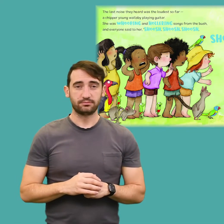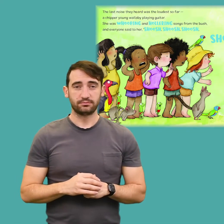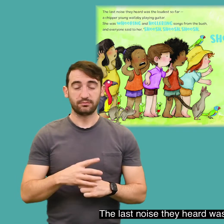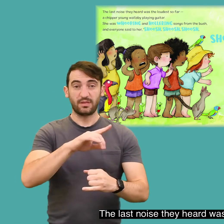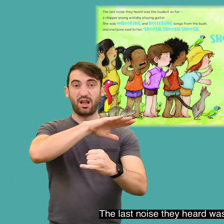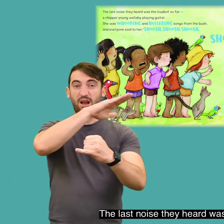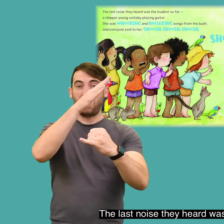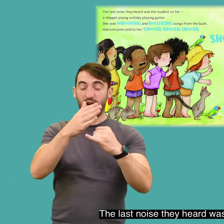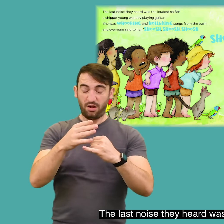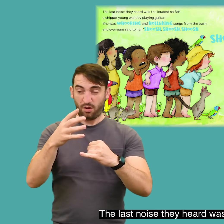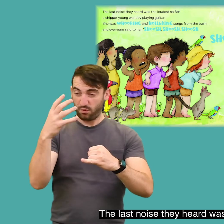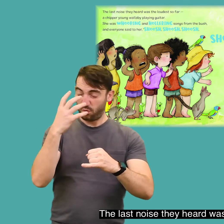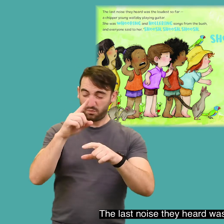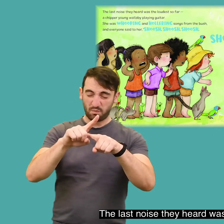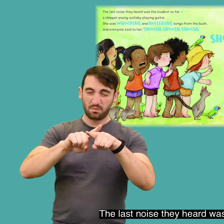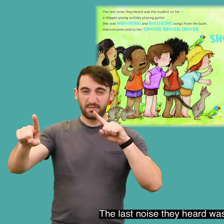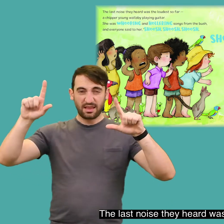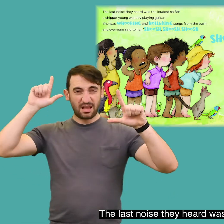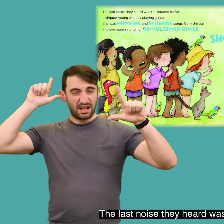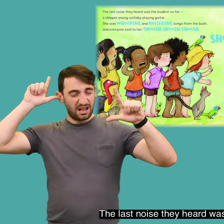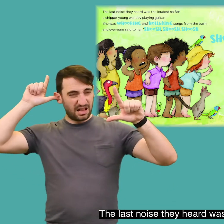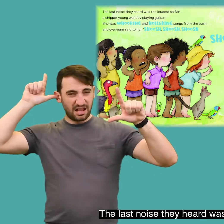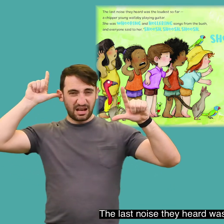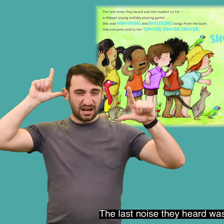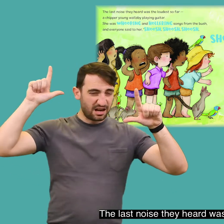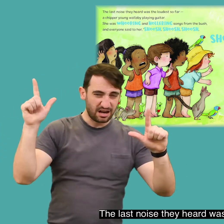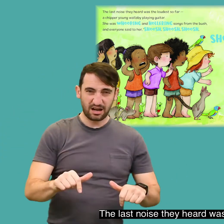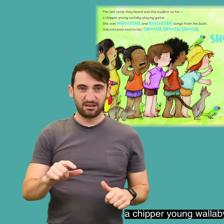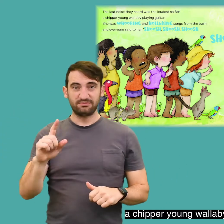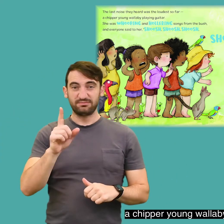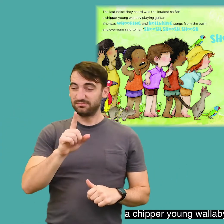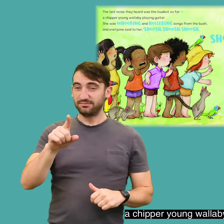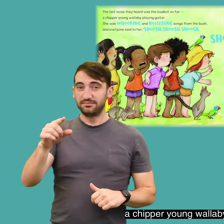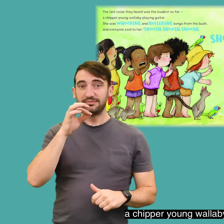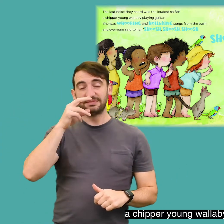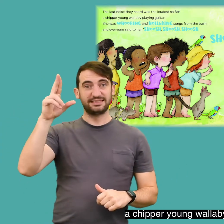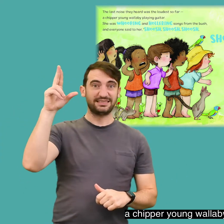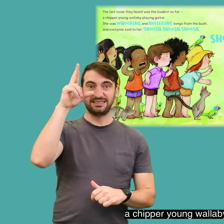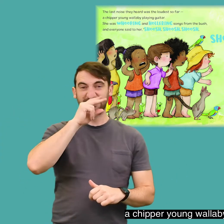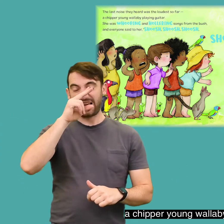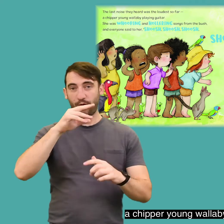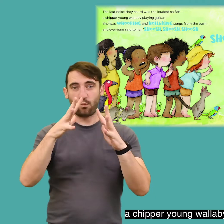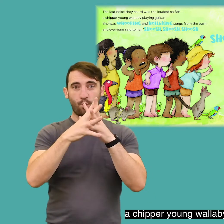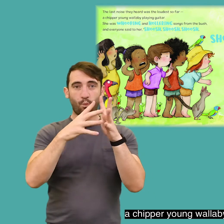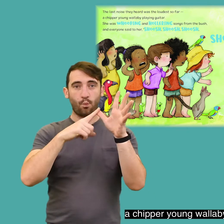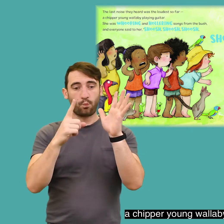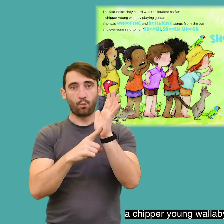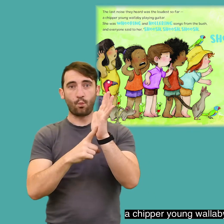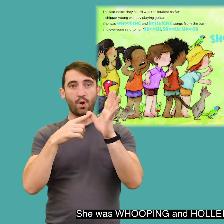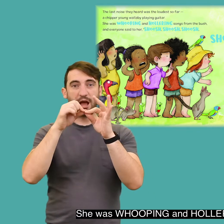The last noise they heard was the loudest so far. A chipper, young wallaby, playing guitar. She